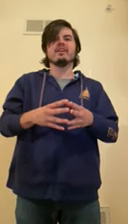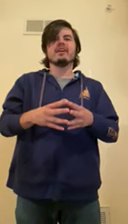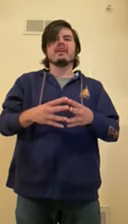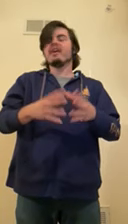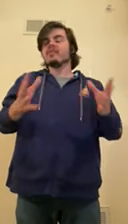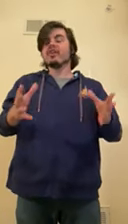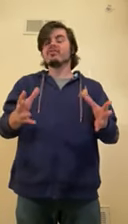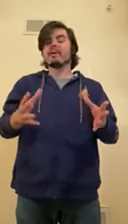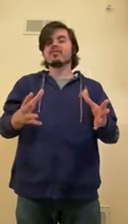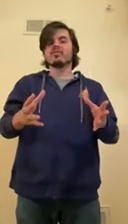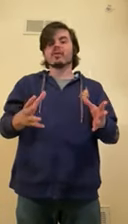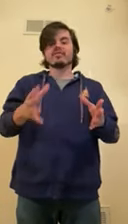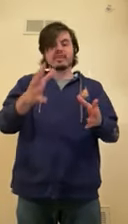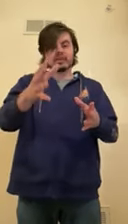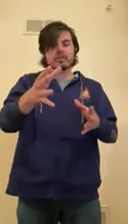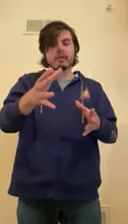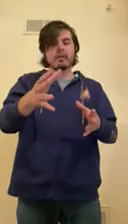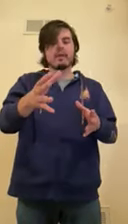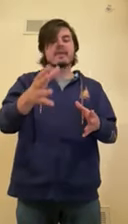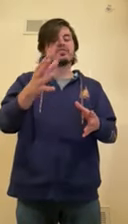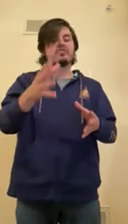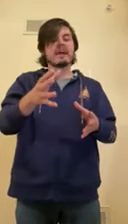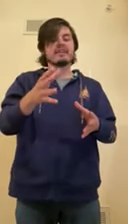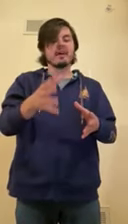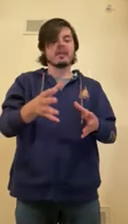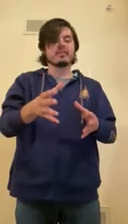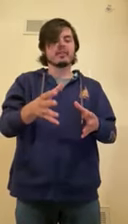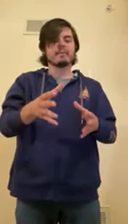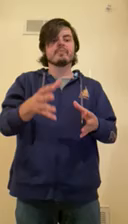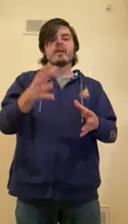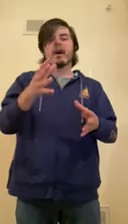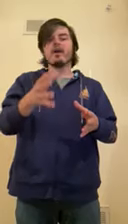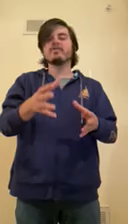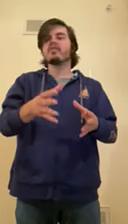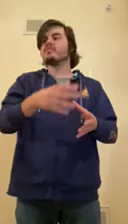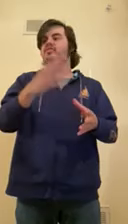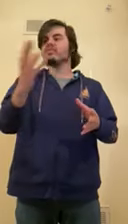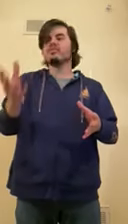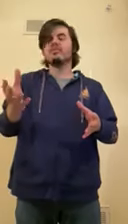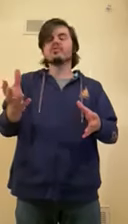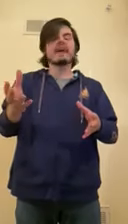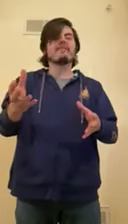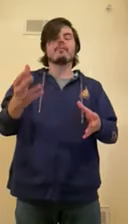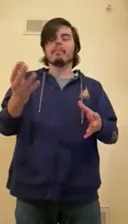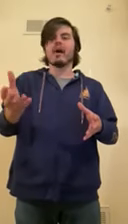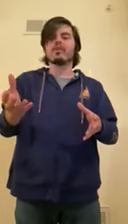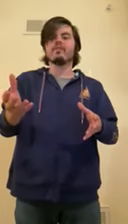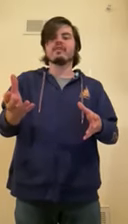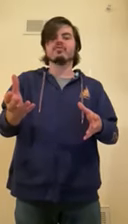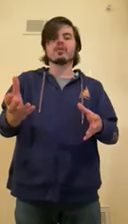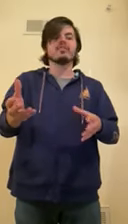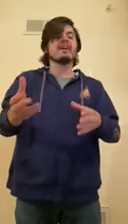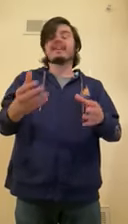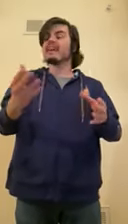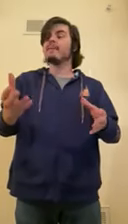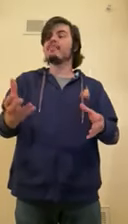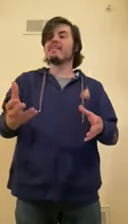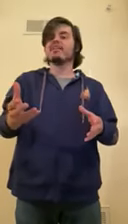If you're not sure about the source, another great way is to check the author. Authors usually have a biography of sorts that can be found